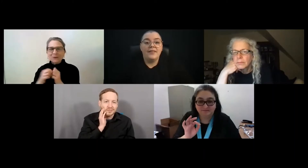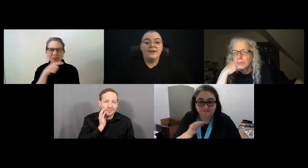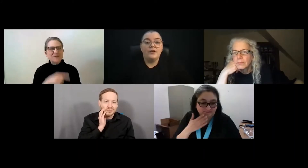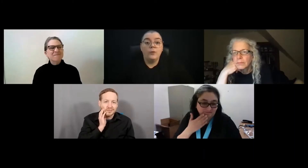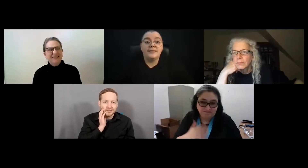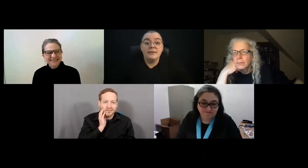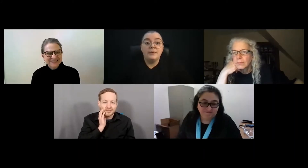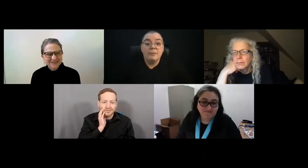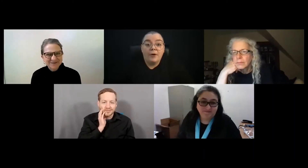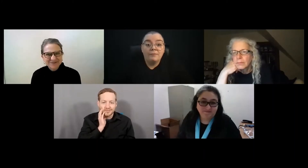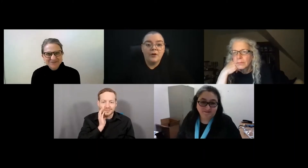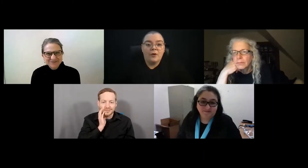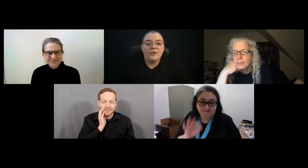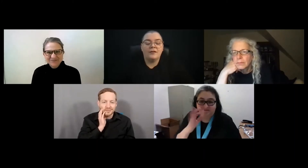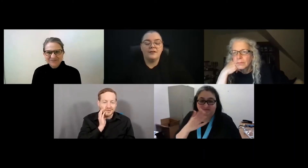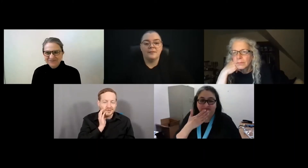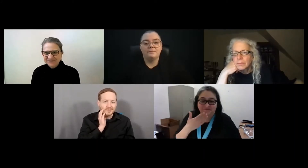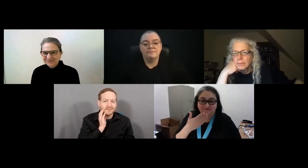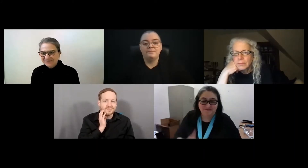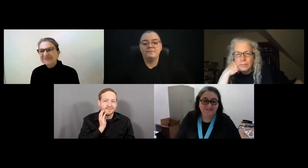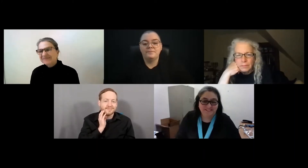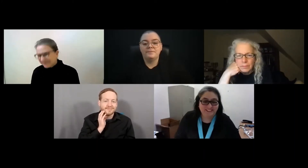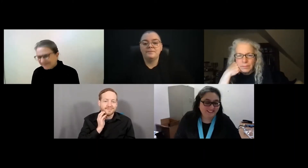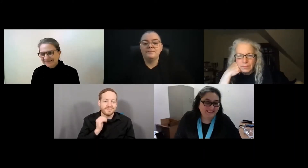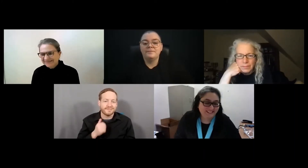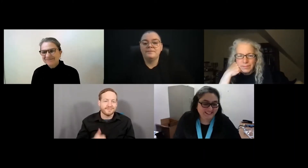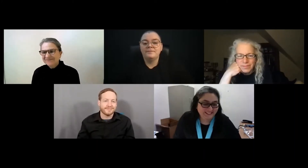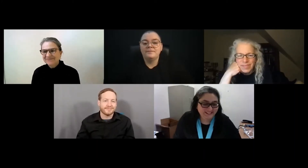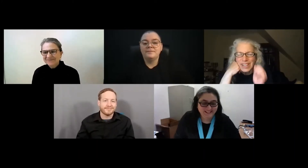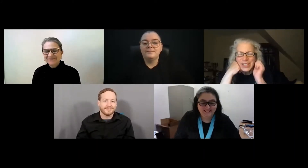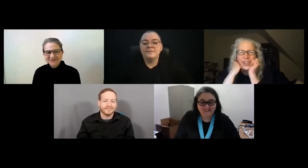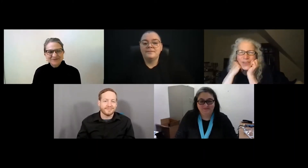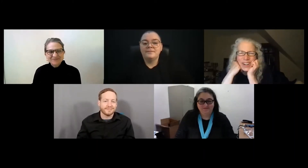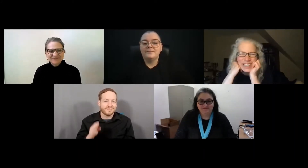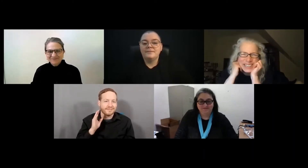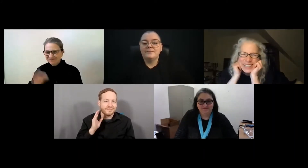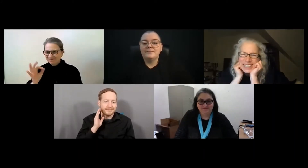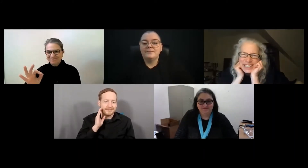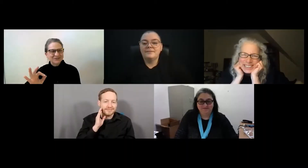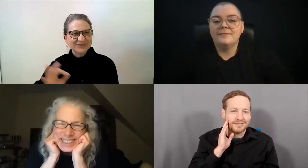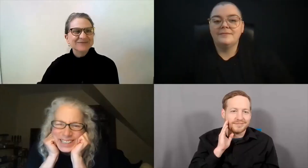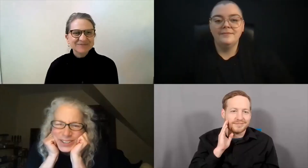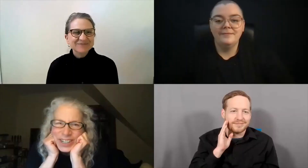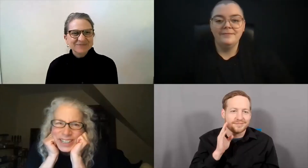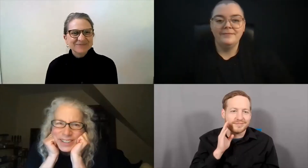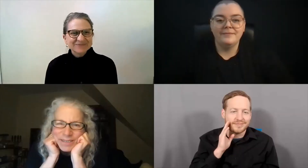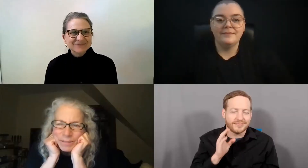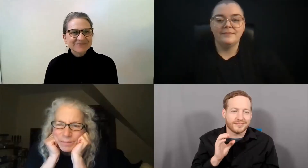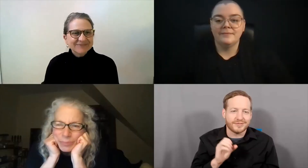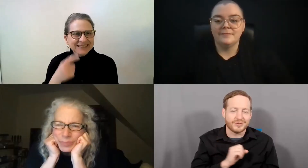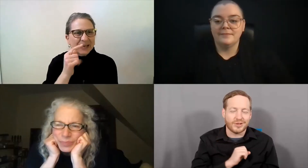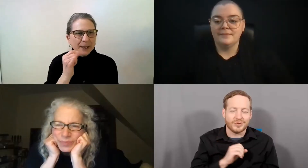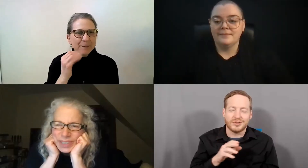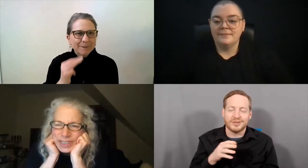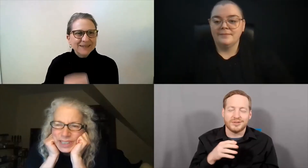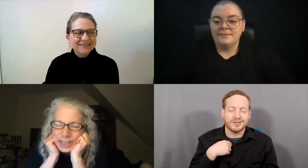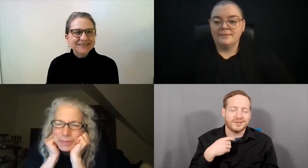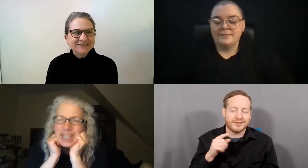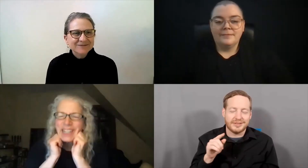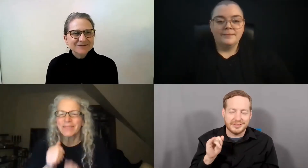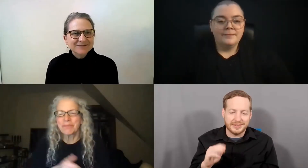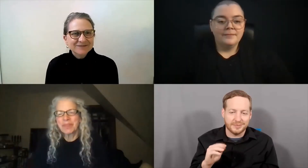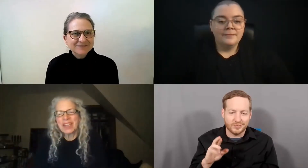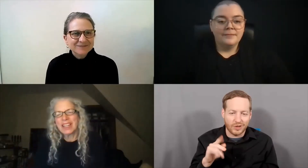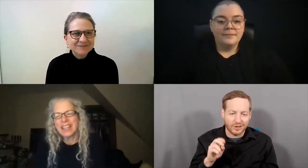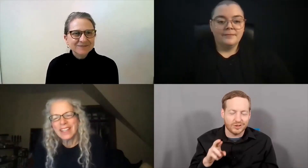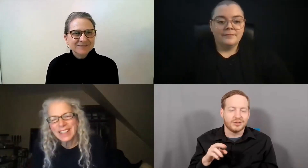And then go and see people. Go and talk to them. Thank you so much. That's great. Tim